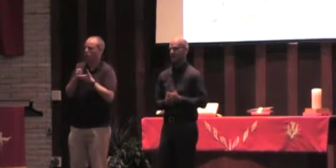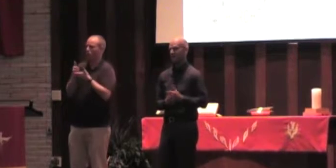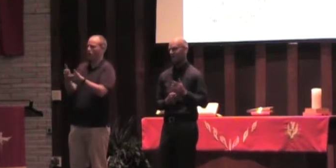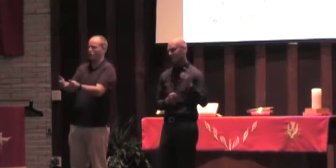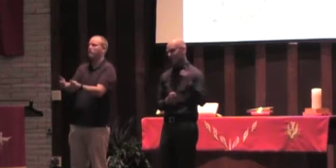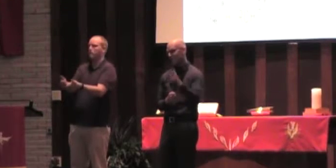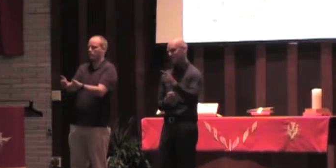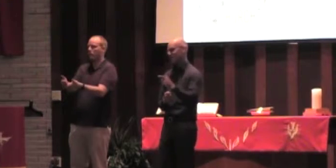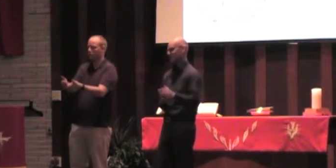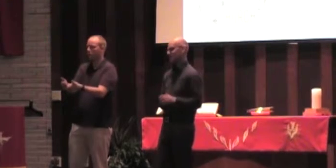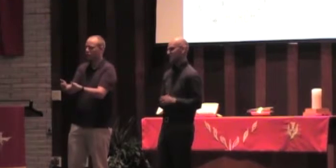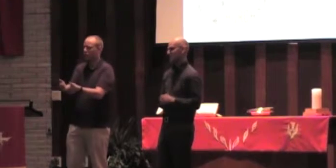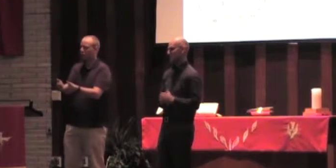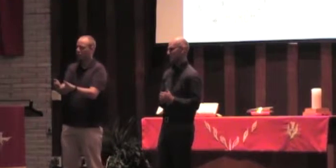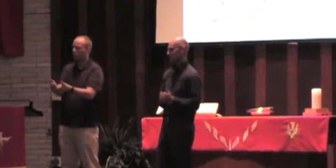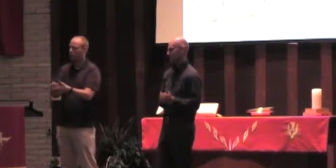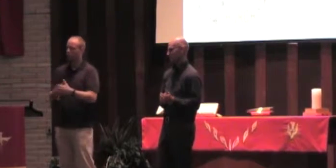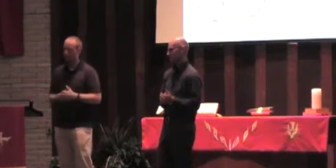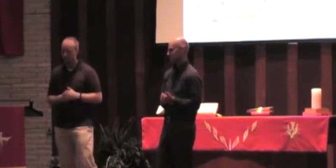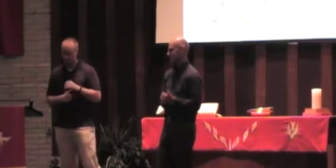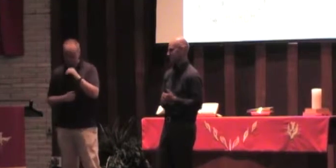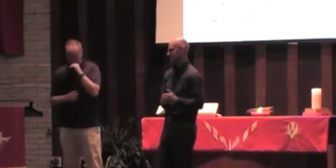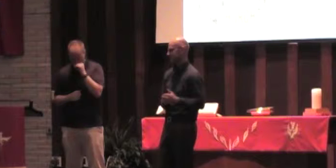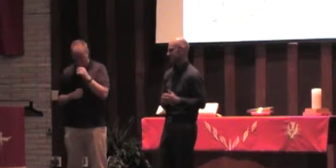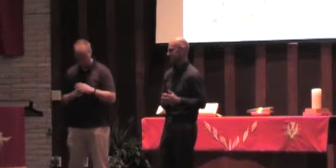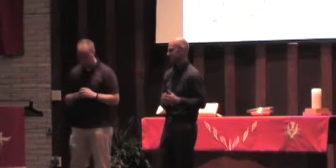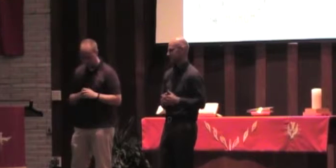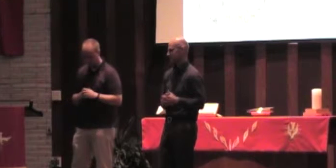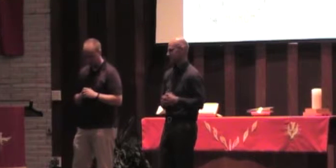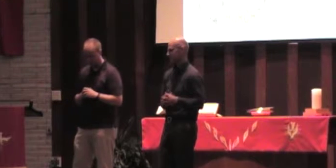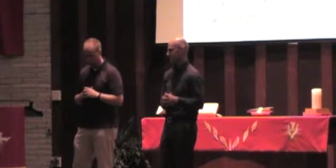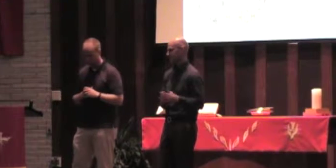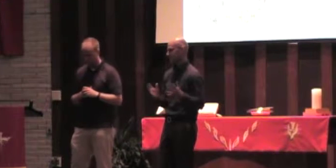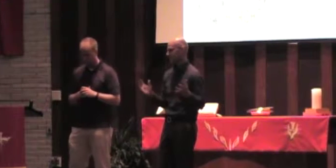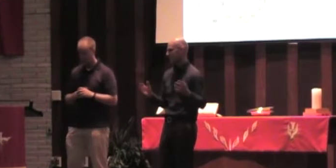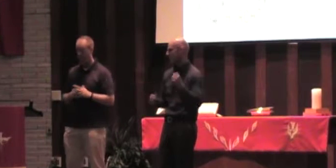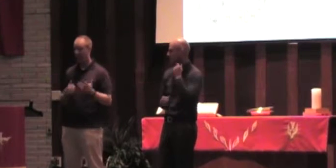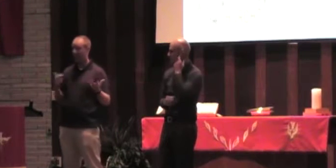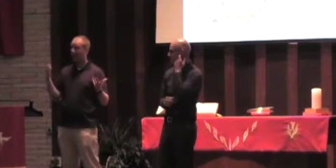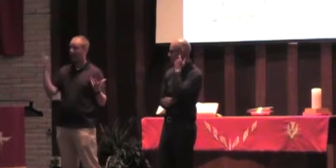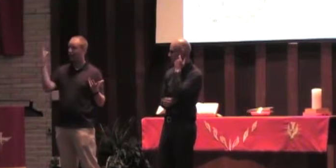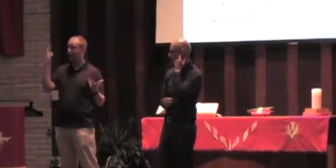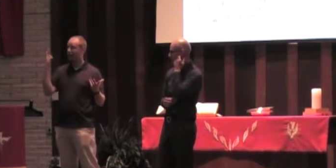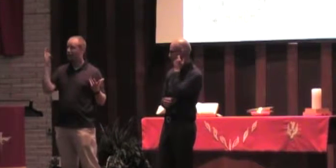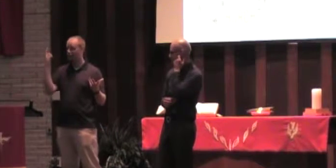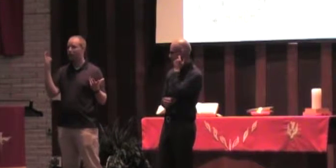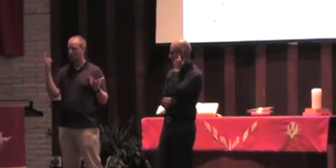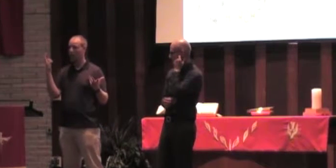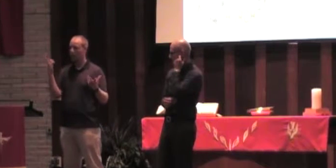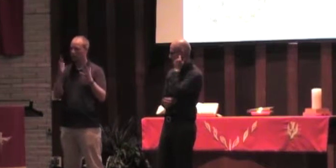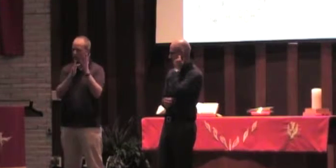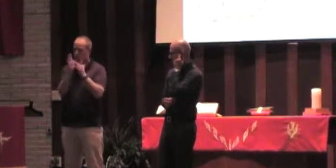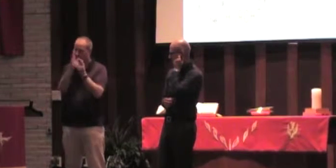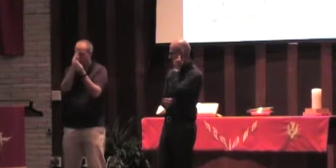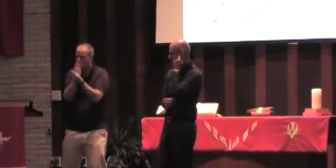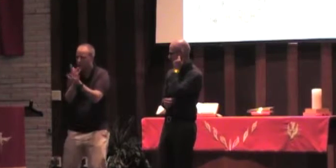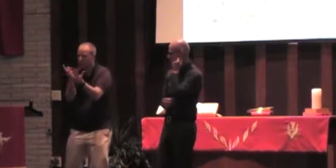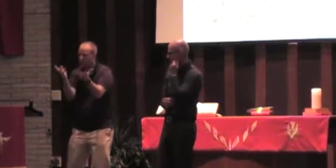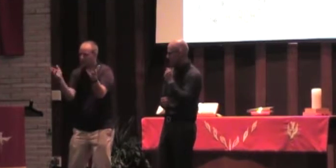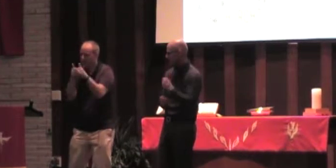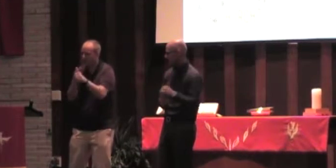and some of those things going up in the smoke. Because that's what happens when the gospel is regularly.